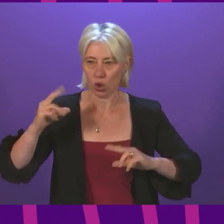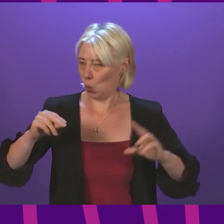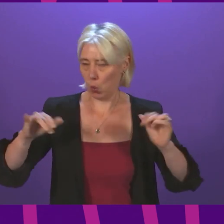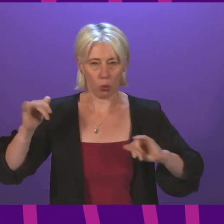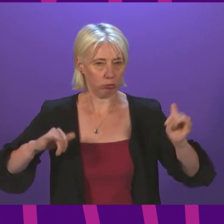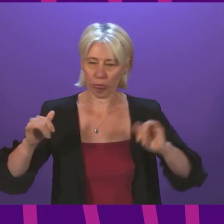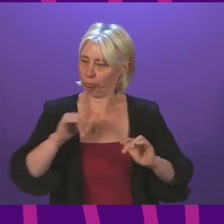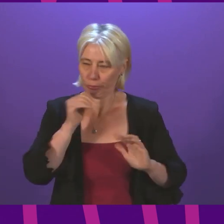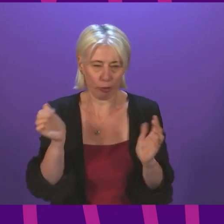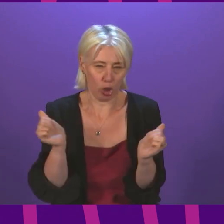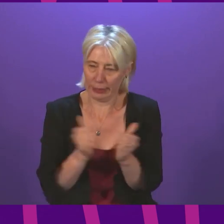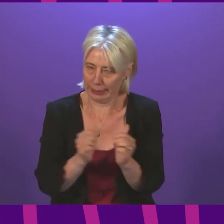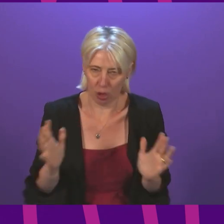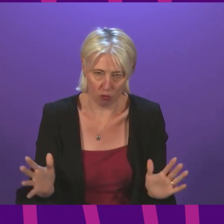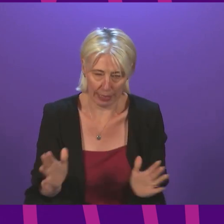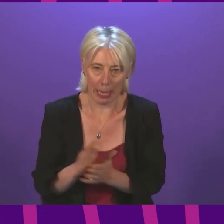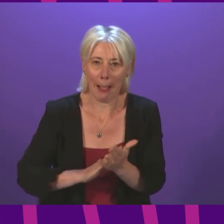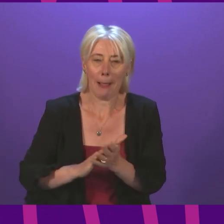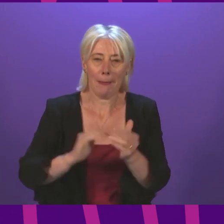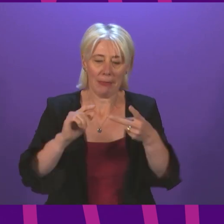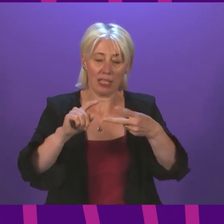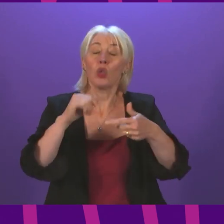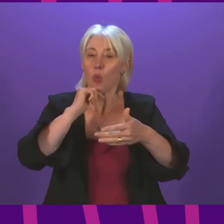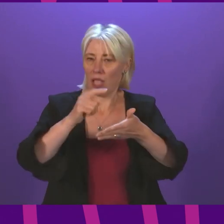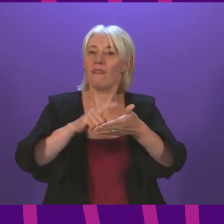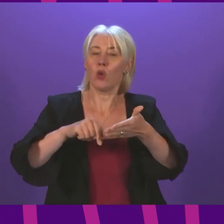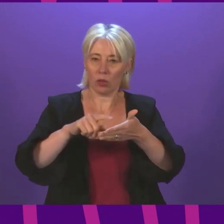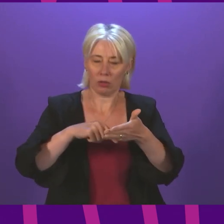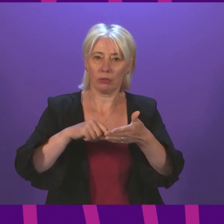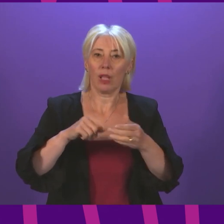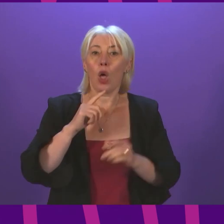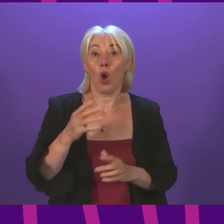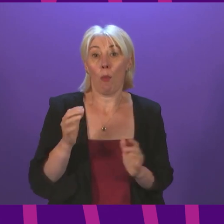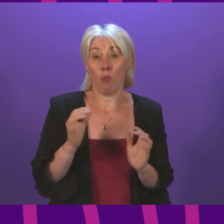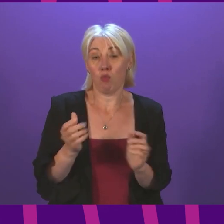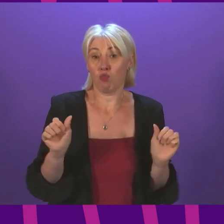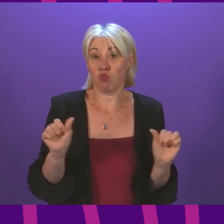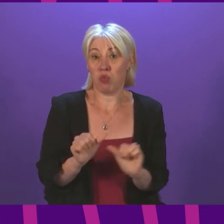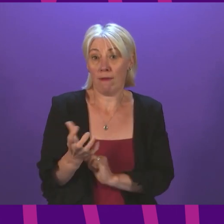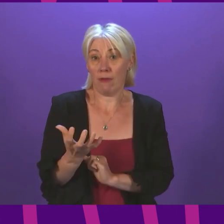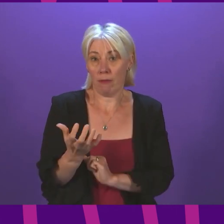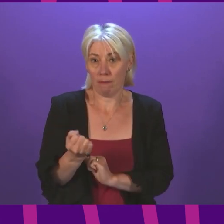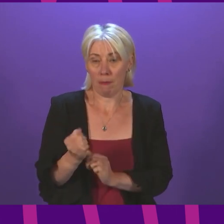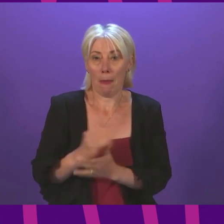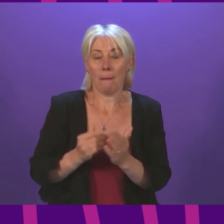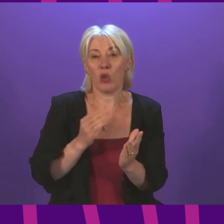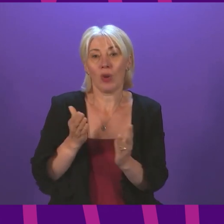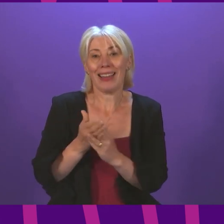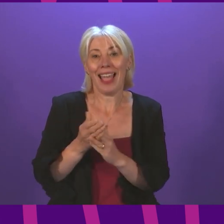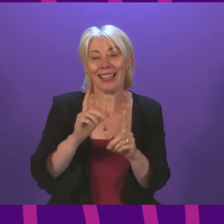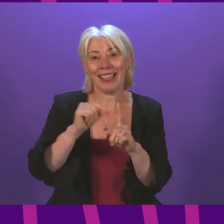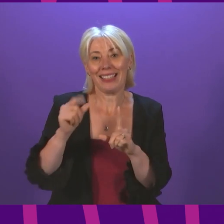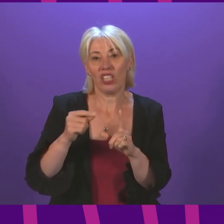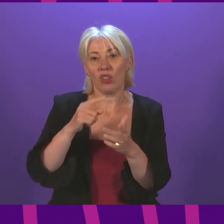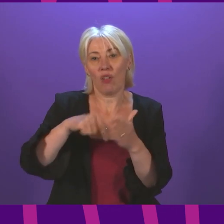The Parliament is not at agreed. Therefore, we will move to a vote, and there will be a short suspension to allow members to access the digital voting